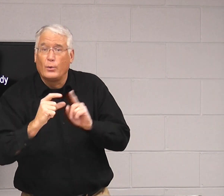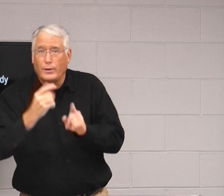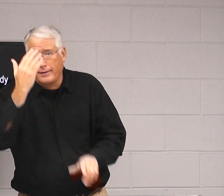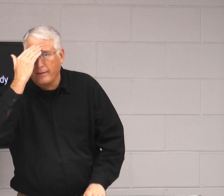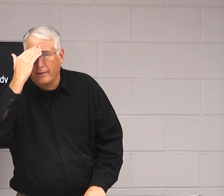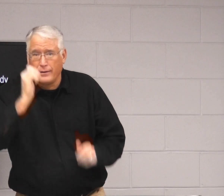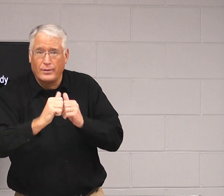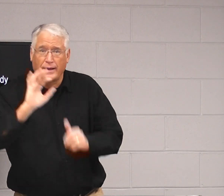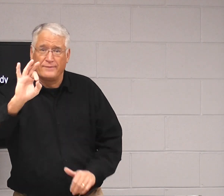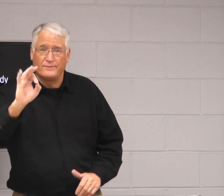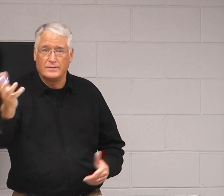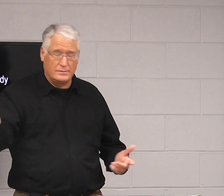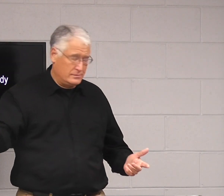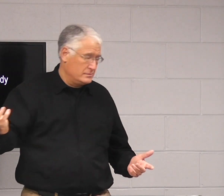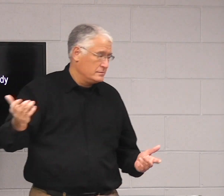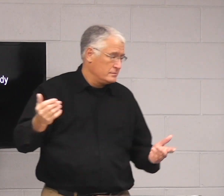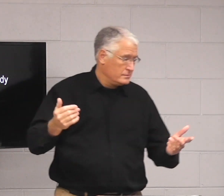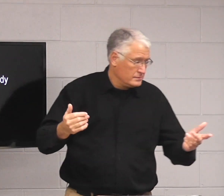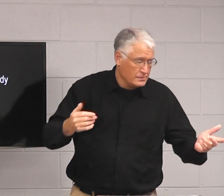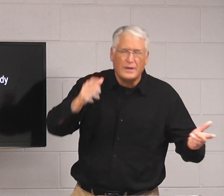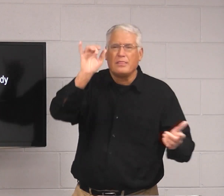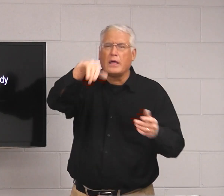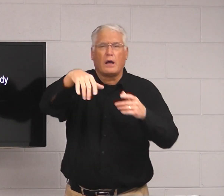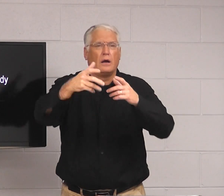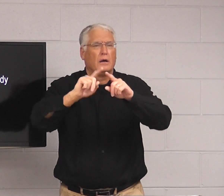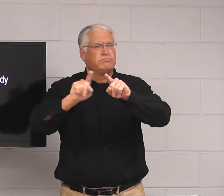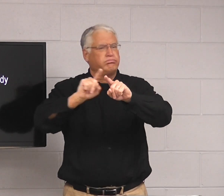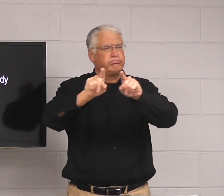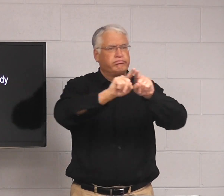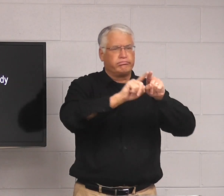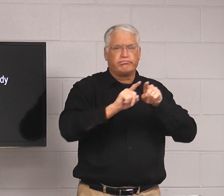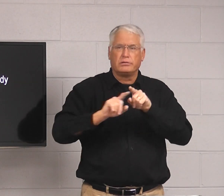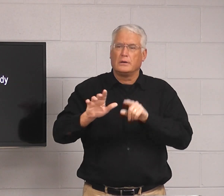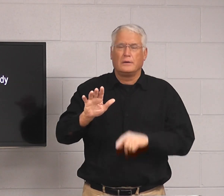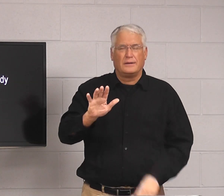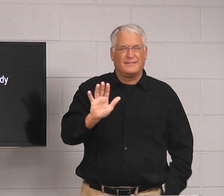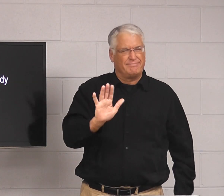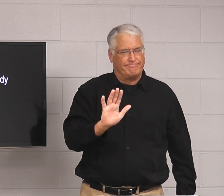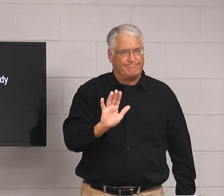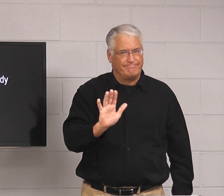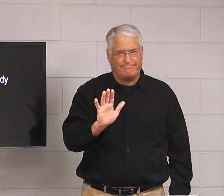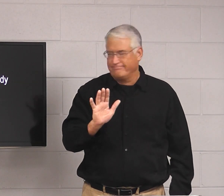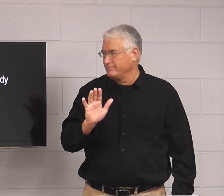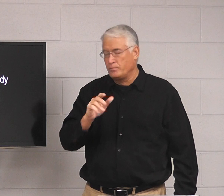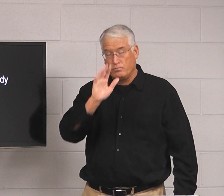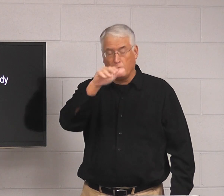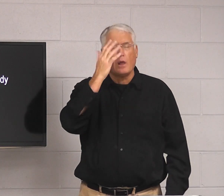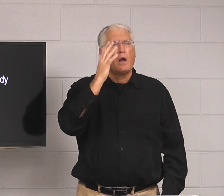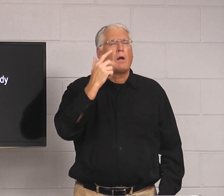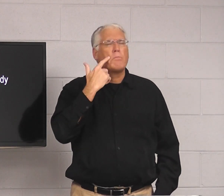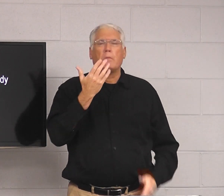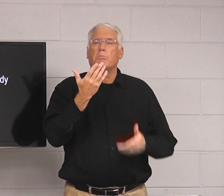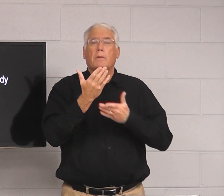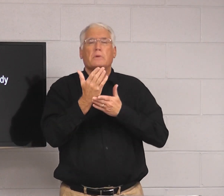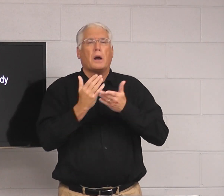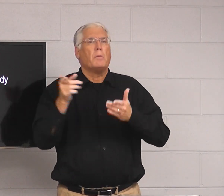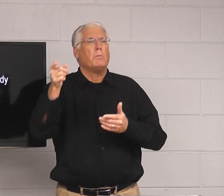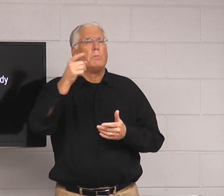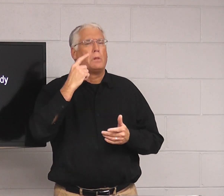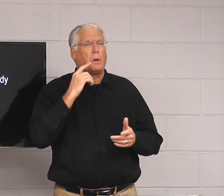A four-letter word, you know, starts with a F. Various things, you don't use. You know, there